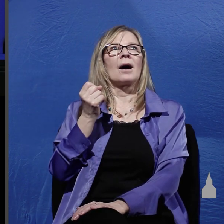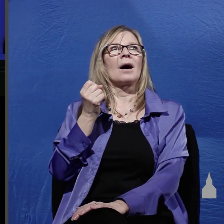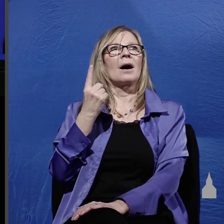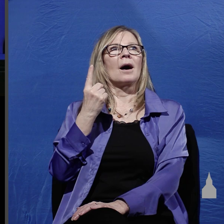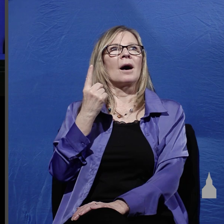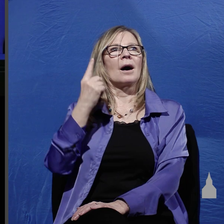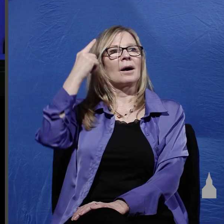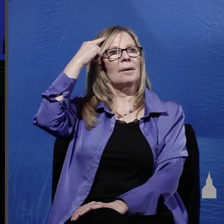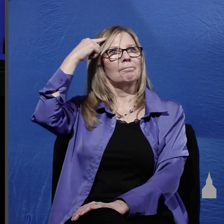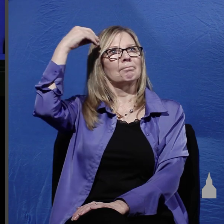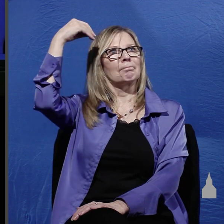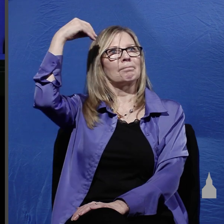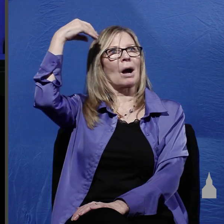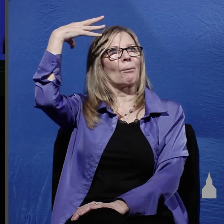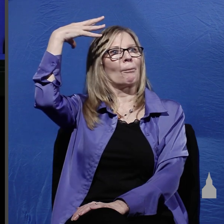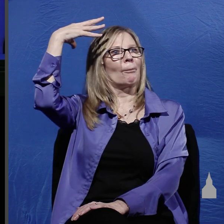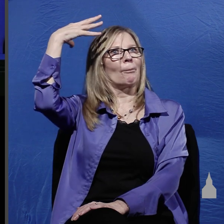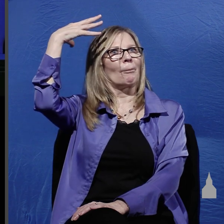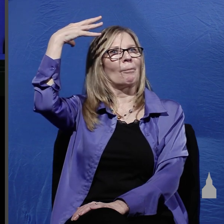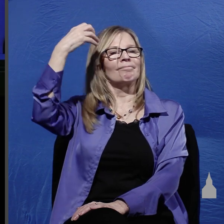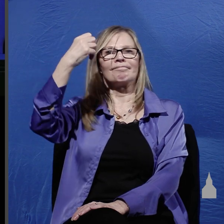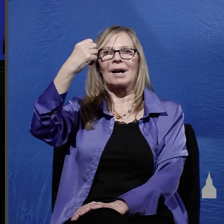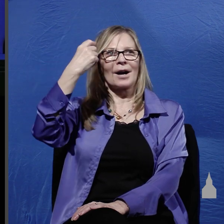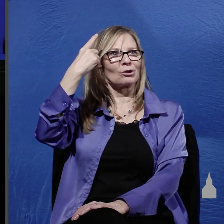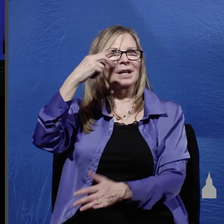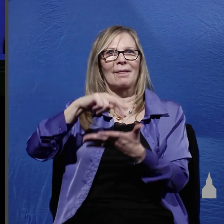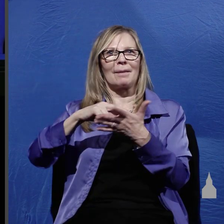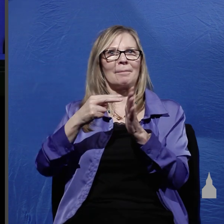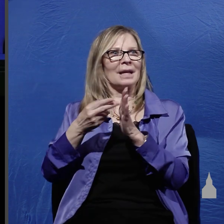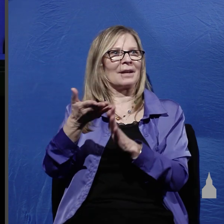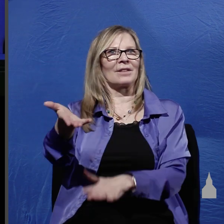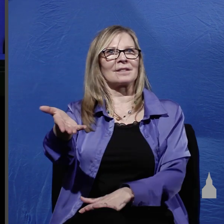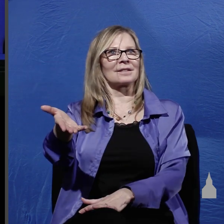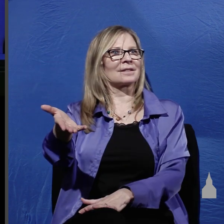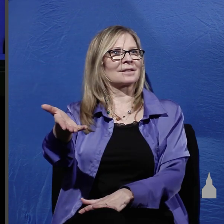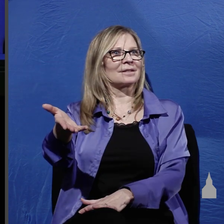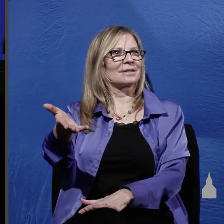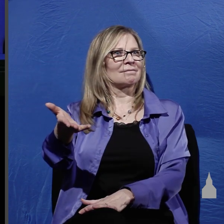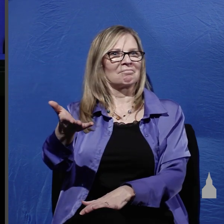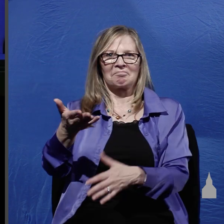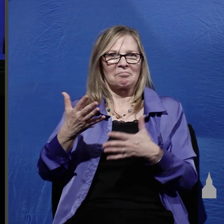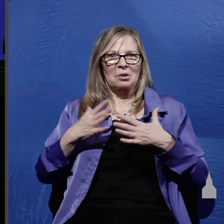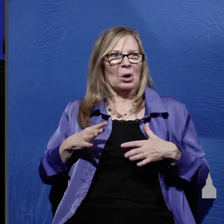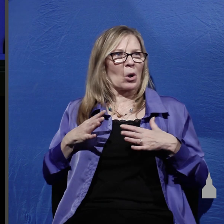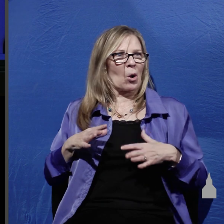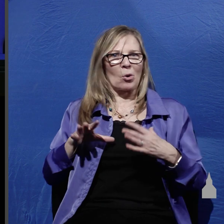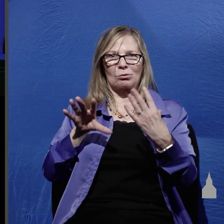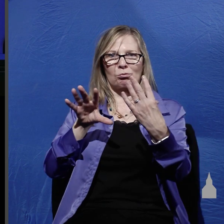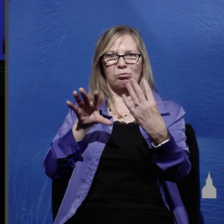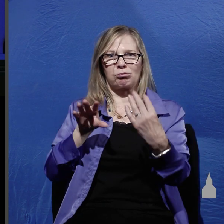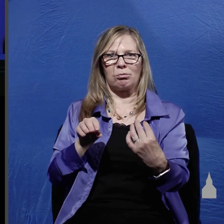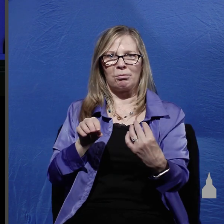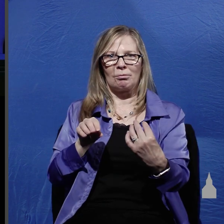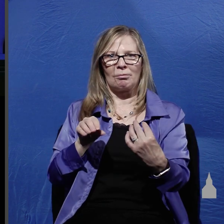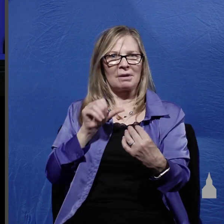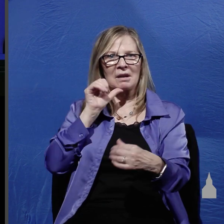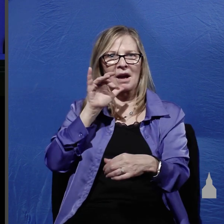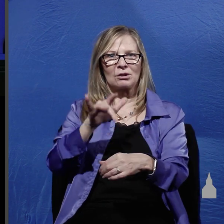came on it came together in his mind he understood the meaning of the undisturbed grave clothes and the head cloth